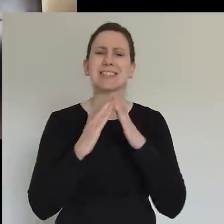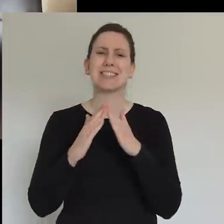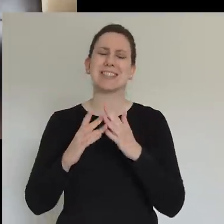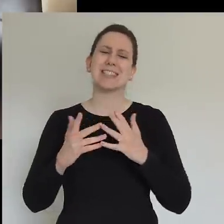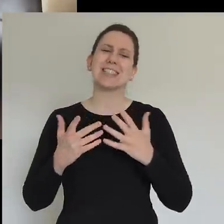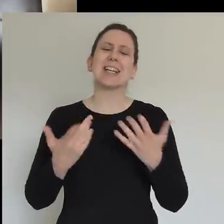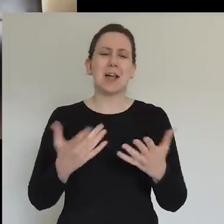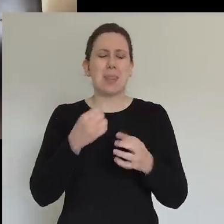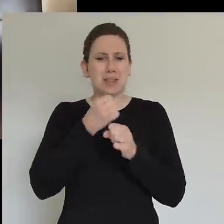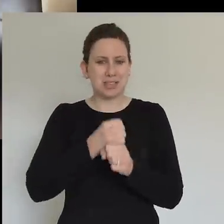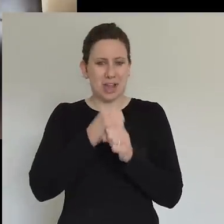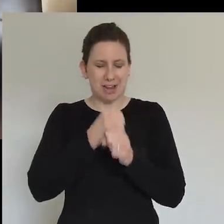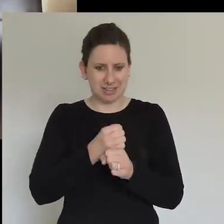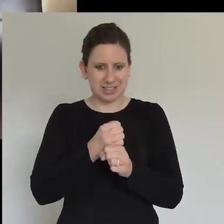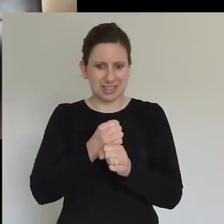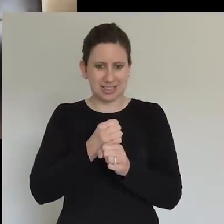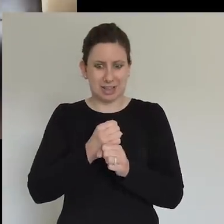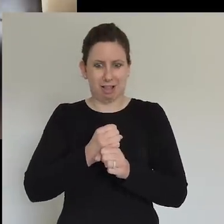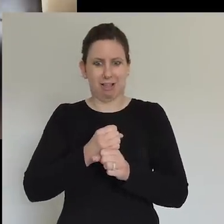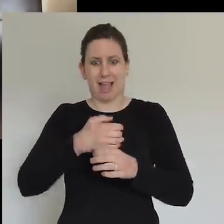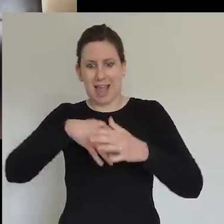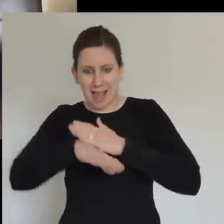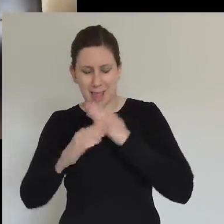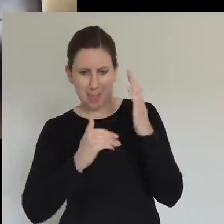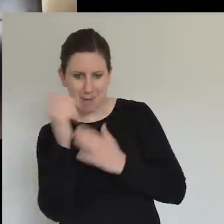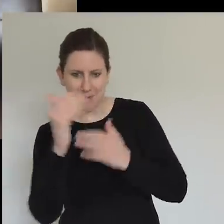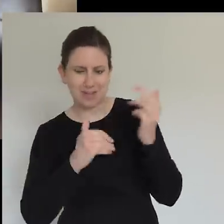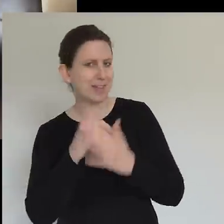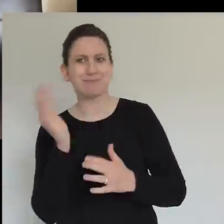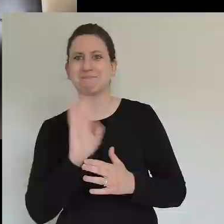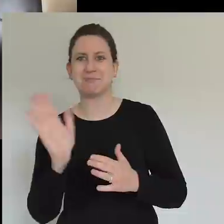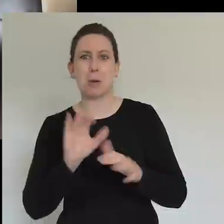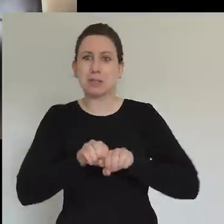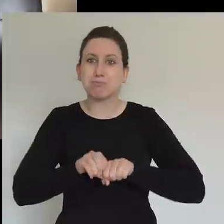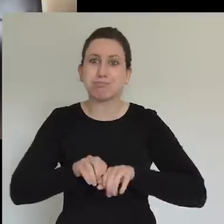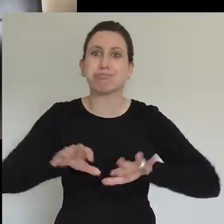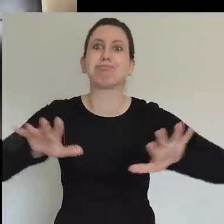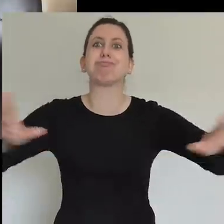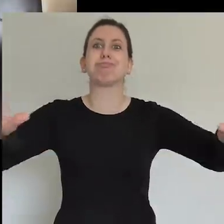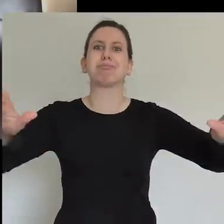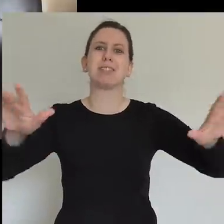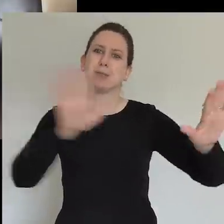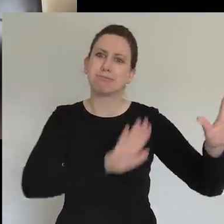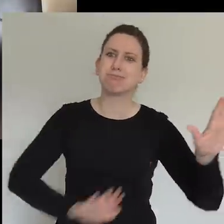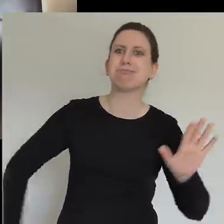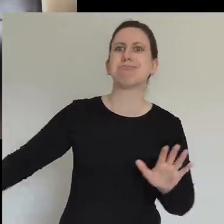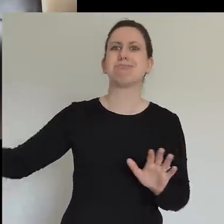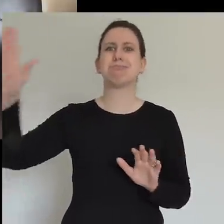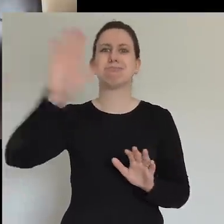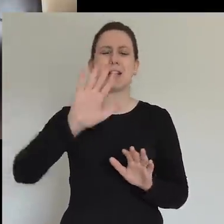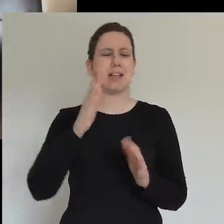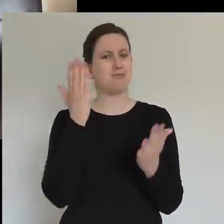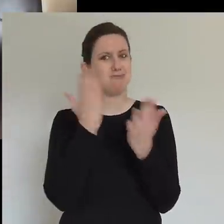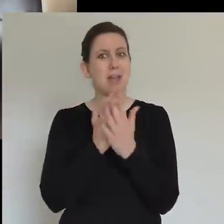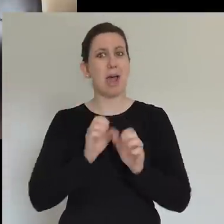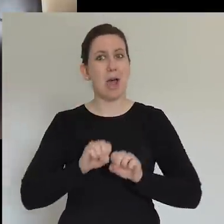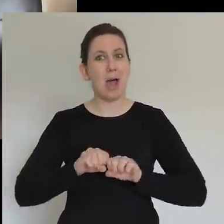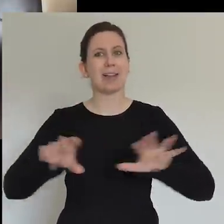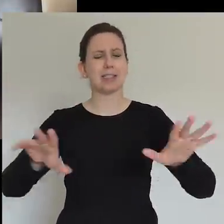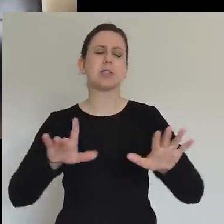here we are talking about being unleashed. And what we want to do is, is just recap a little bit briefly on Unleashed